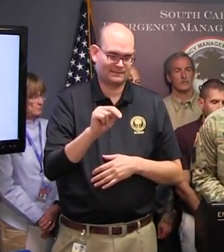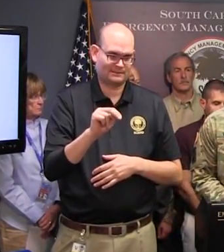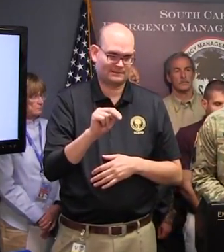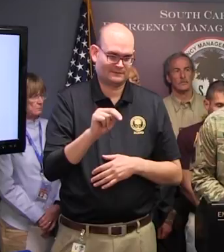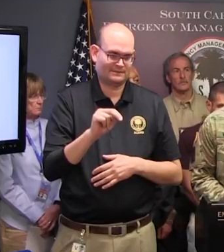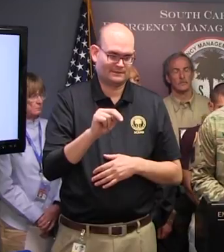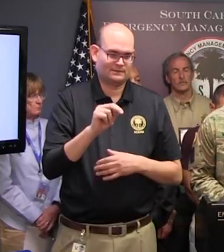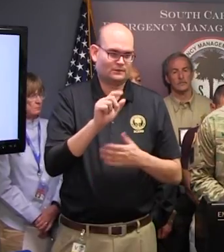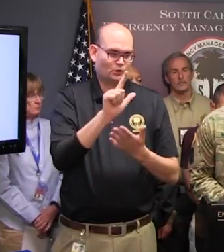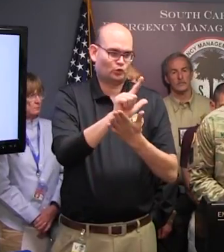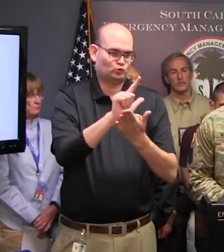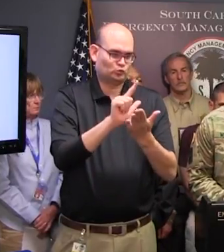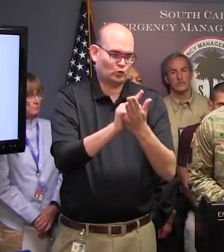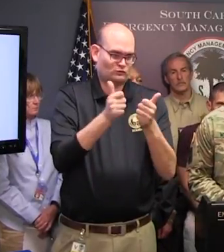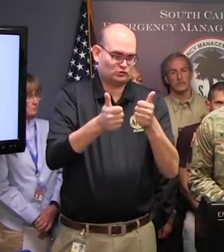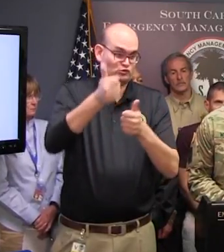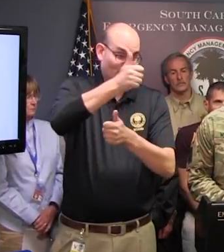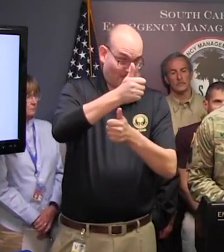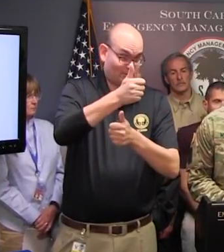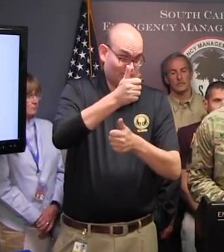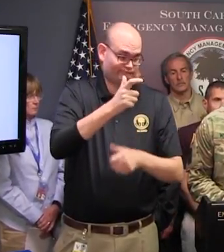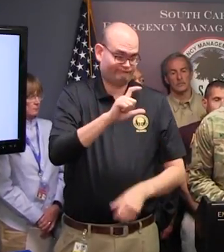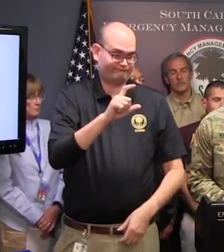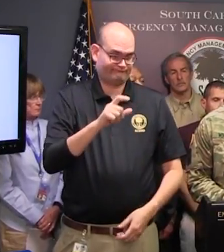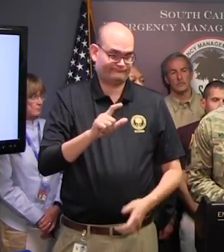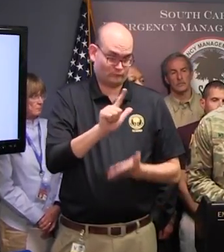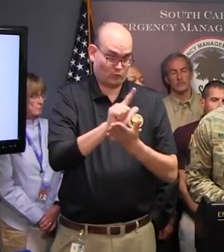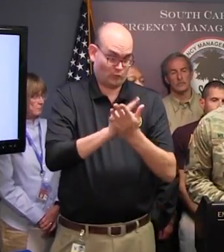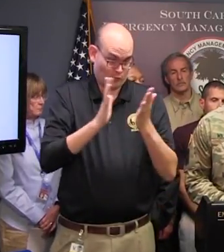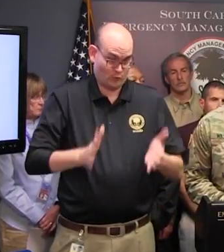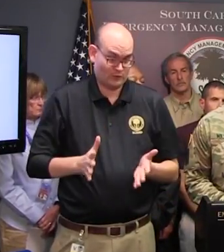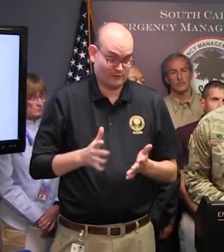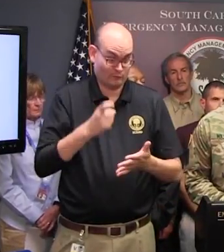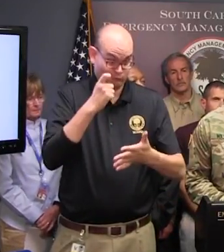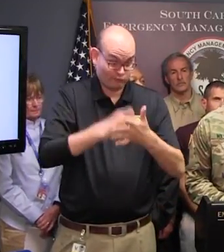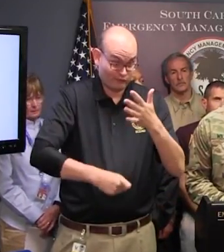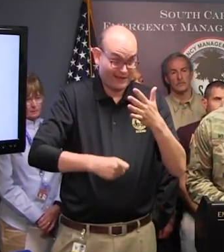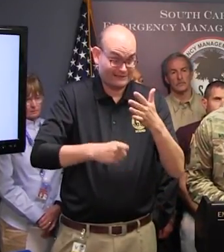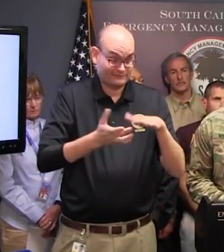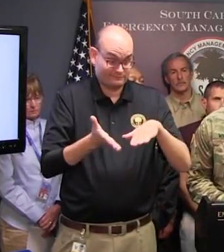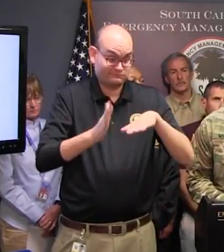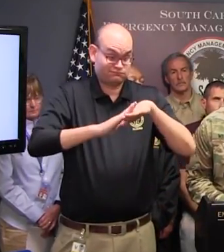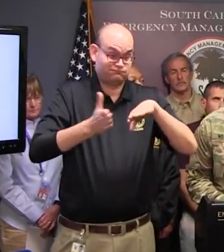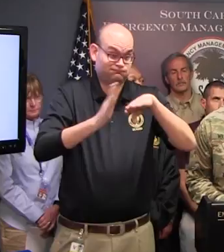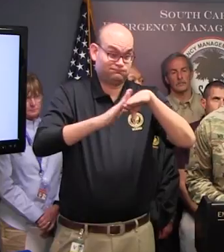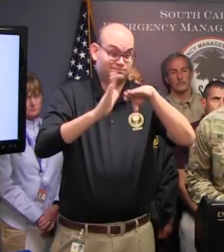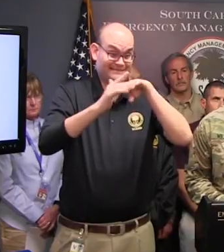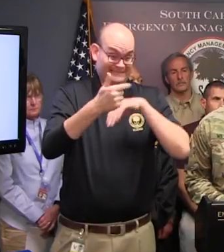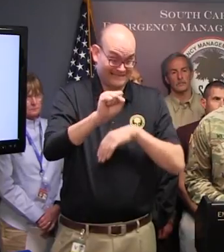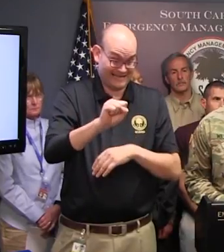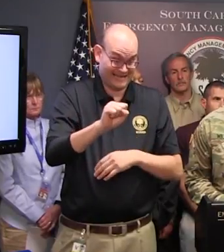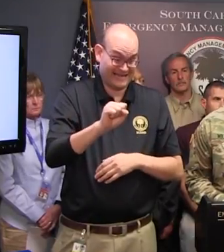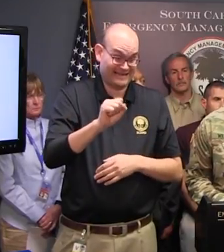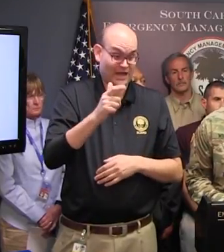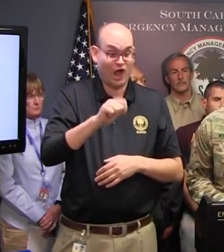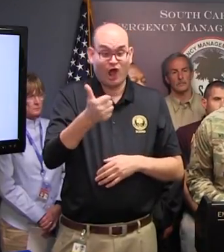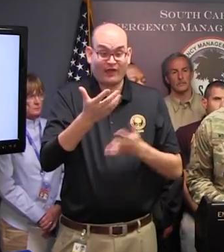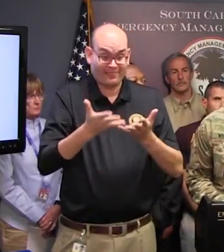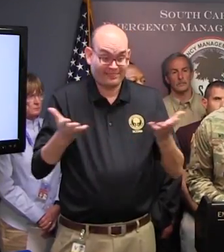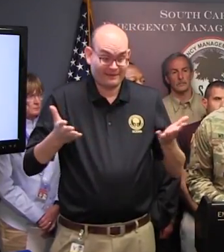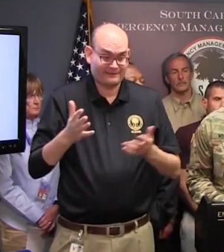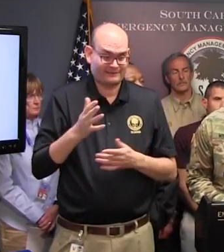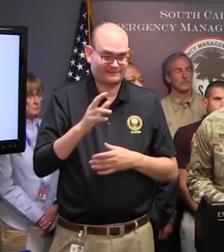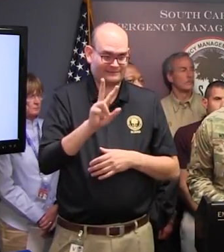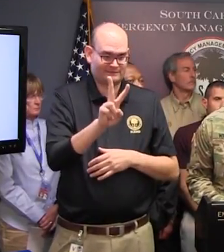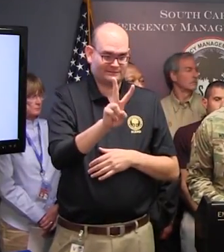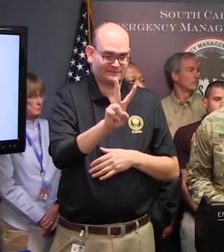Relatively pleased as it relates to price gouging. To date, have 250 complaints of price gouging in the state that have been